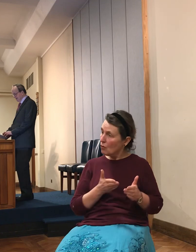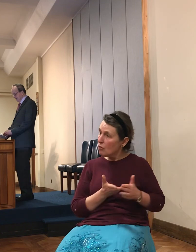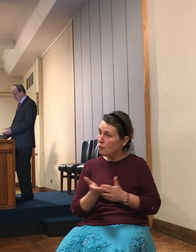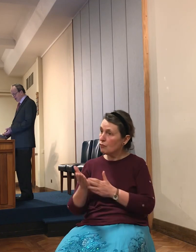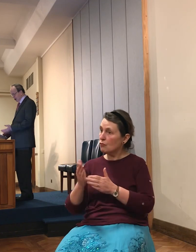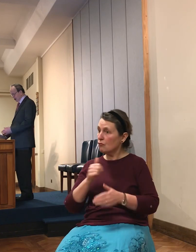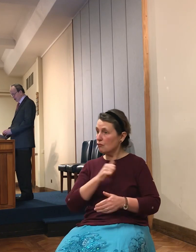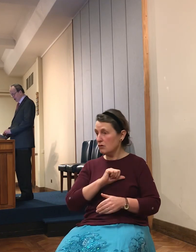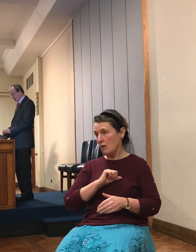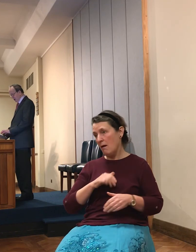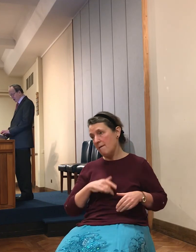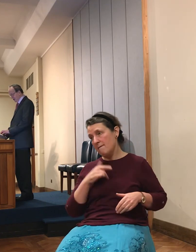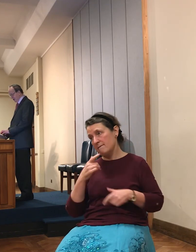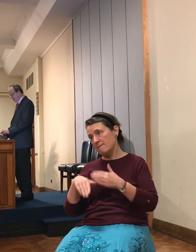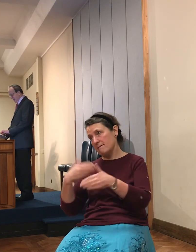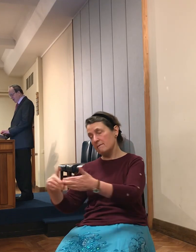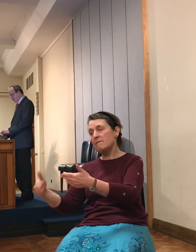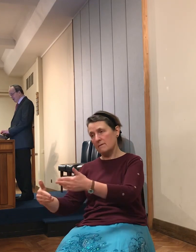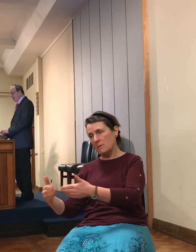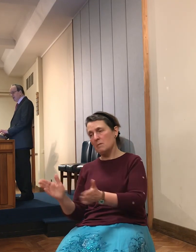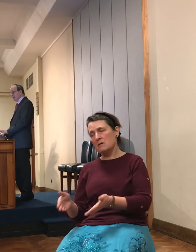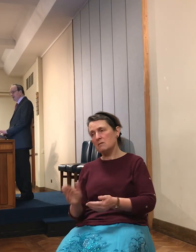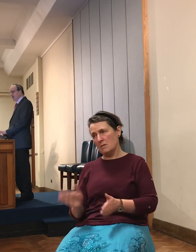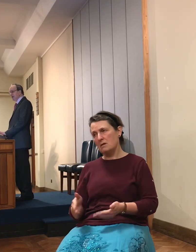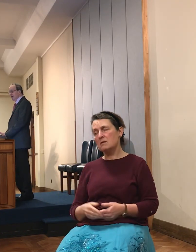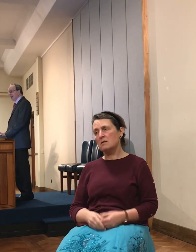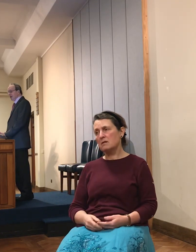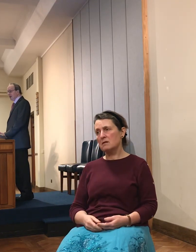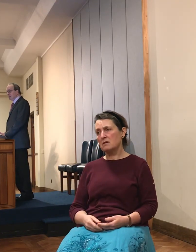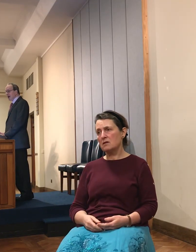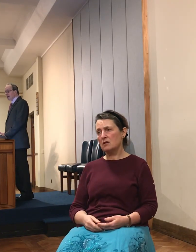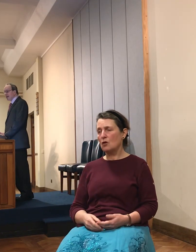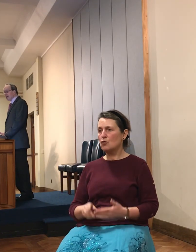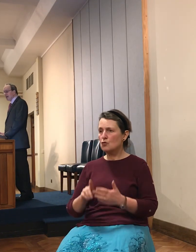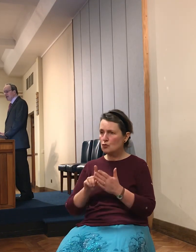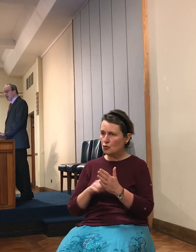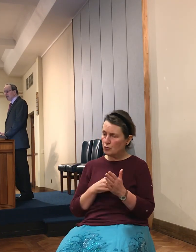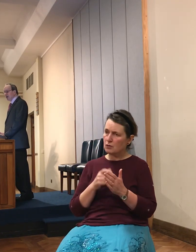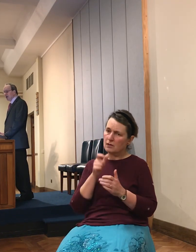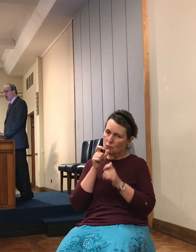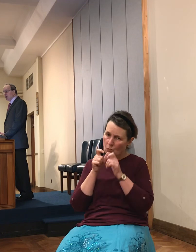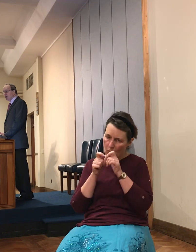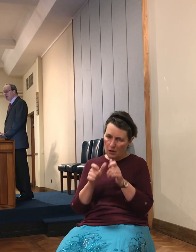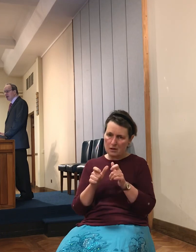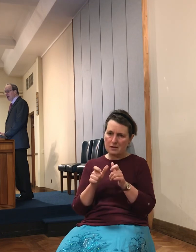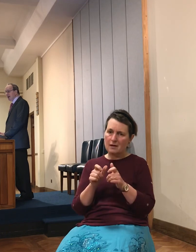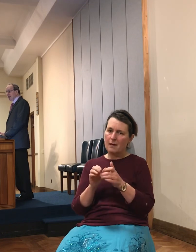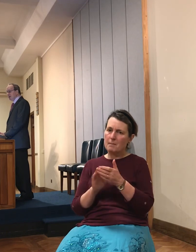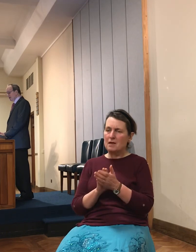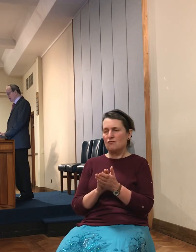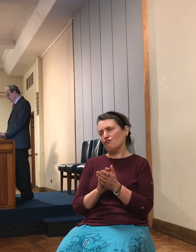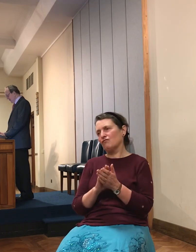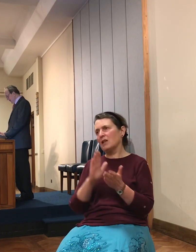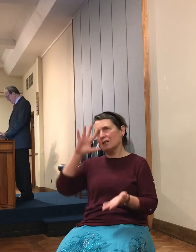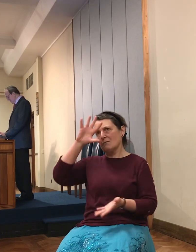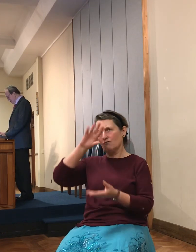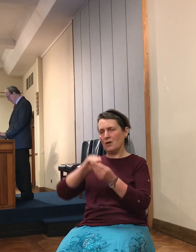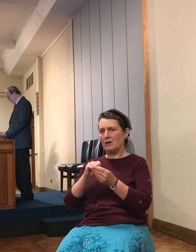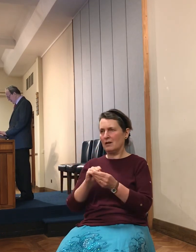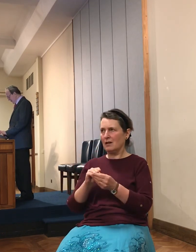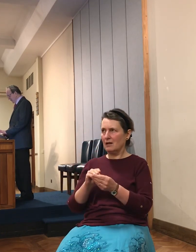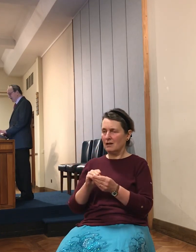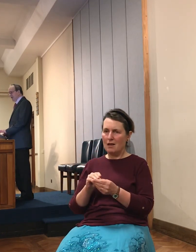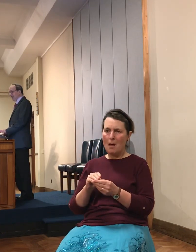And Joshua's words really mean the battle is the Lord's. Tell me us never